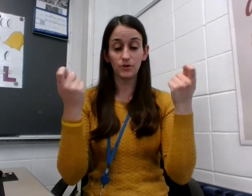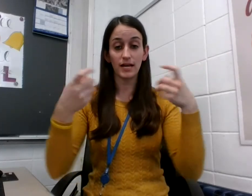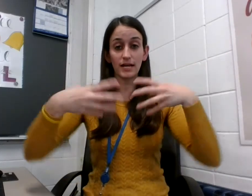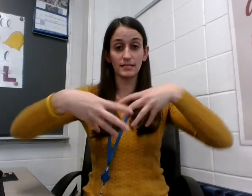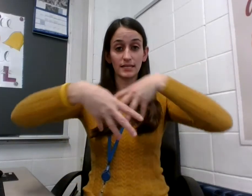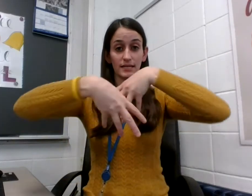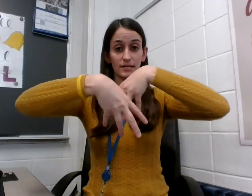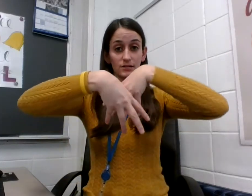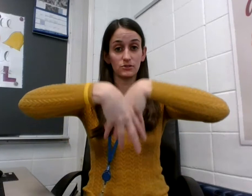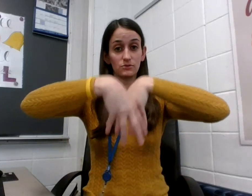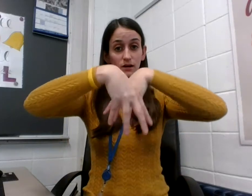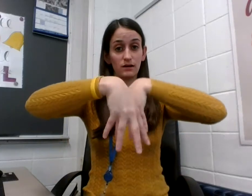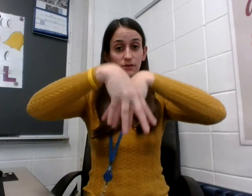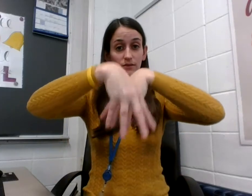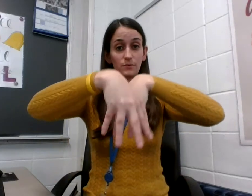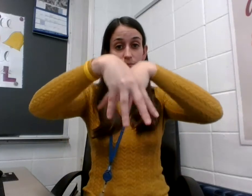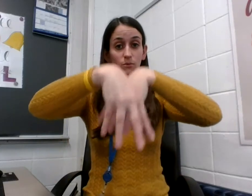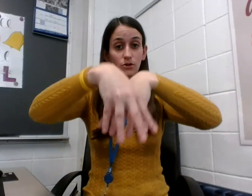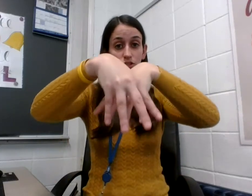Parade is kind of like the people marching.